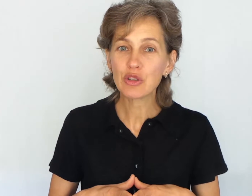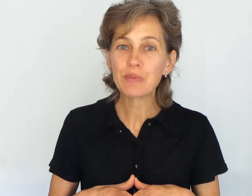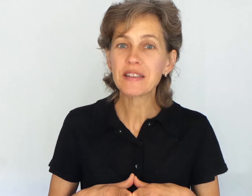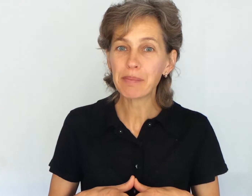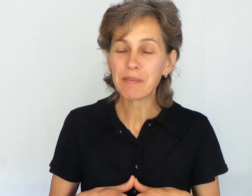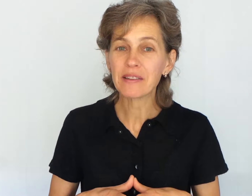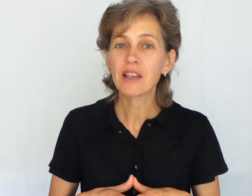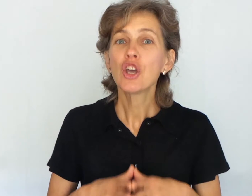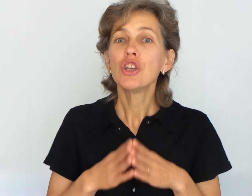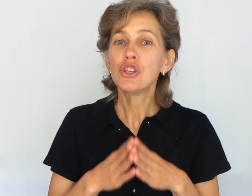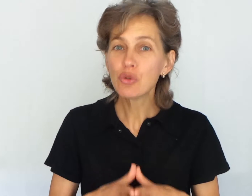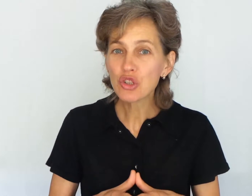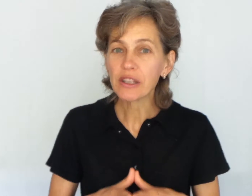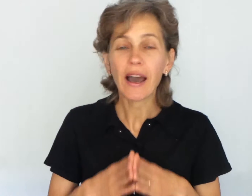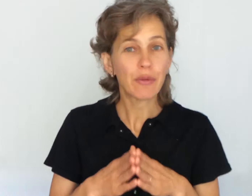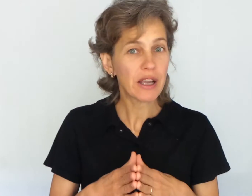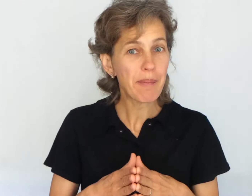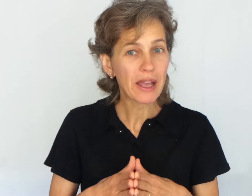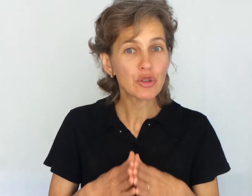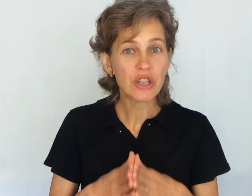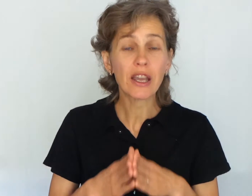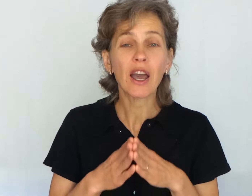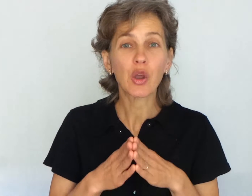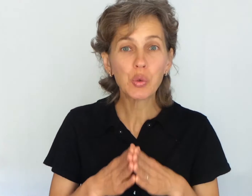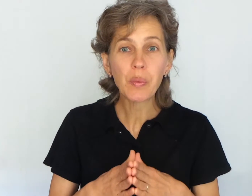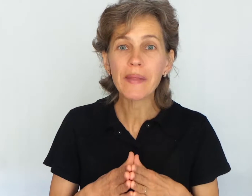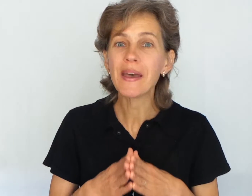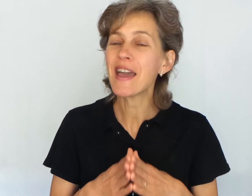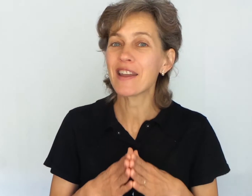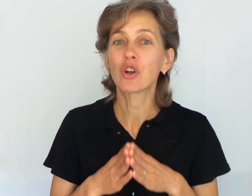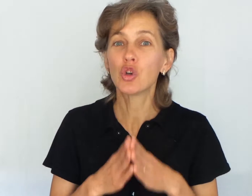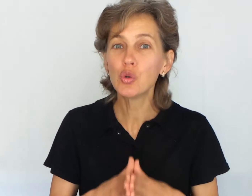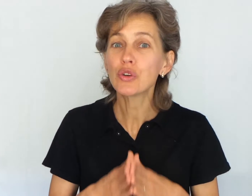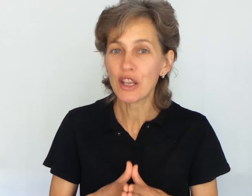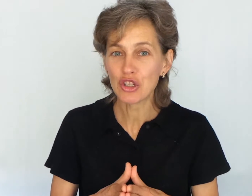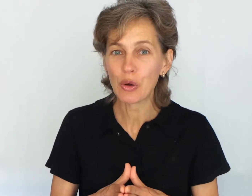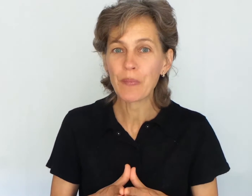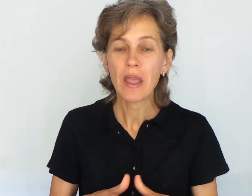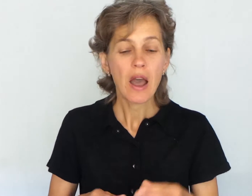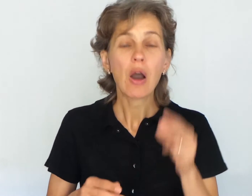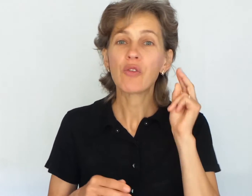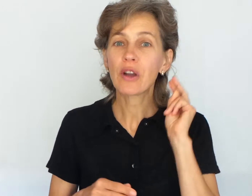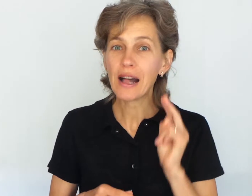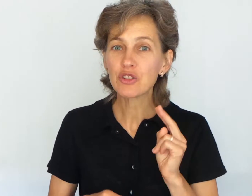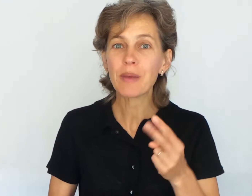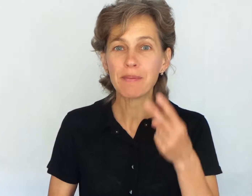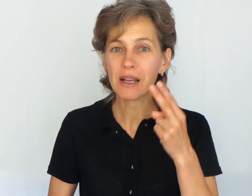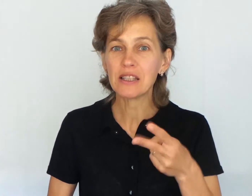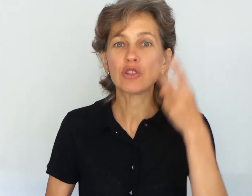supplements. Usually, I recommend to take a good one that had a good ratio of calcium and magnesium.